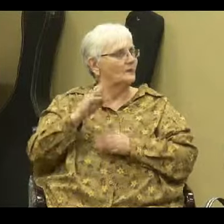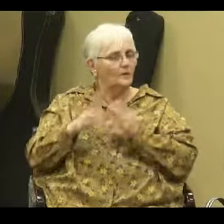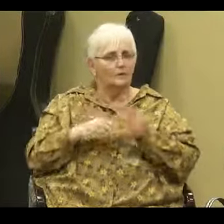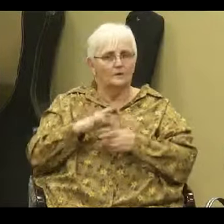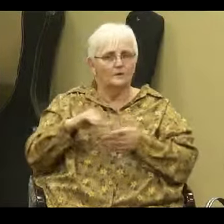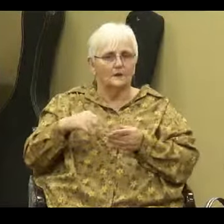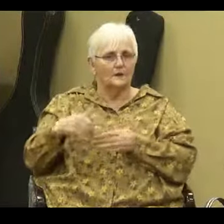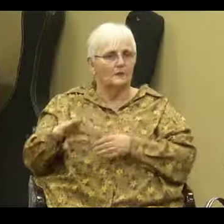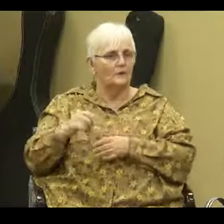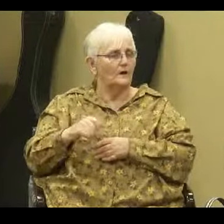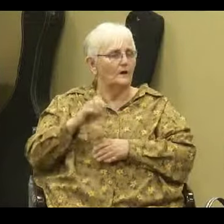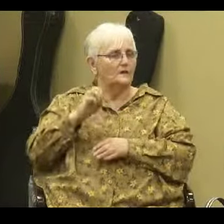seed that was sown in their hearts